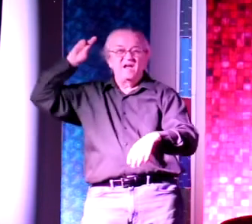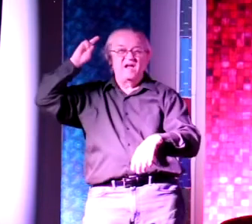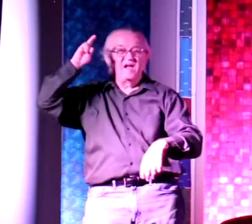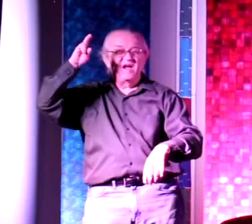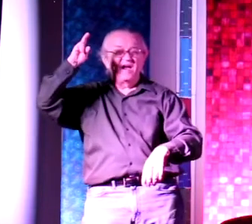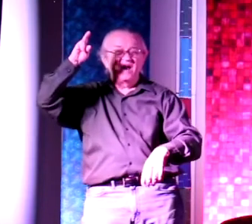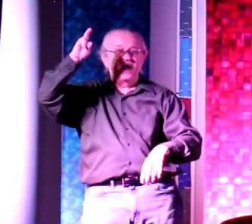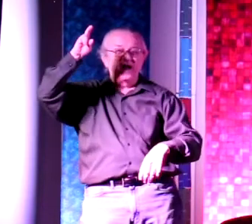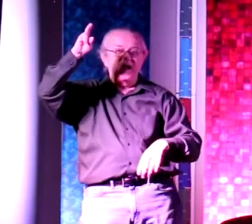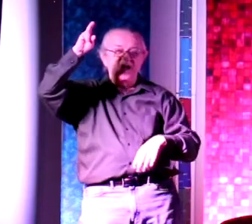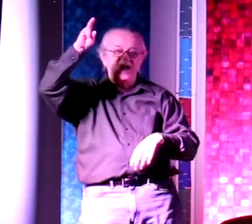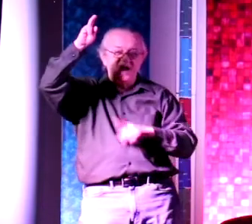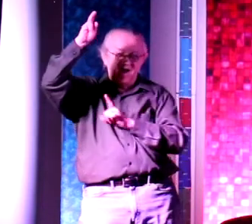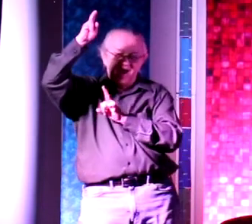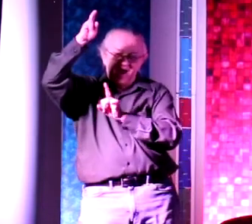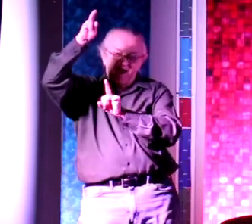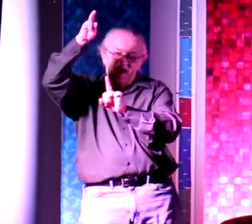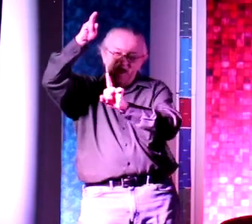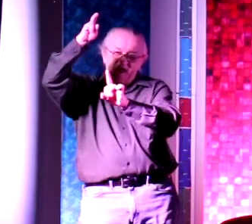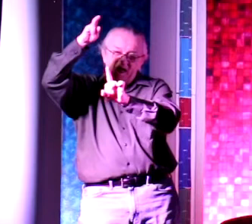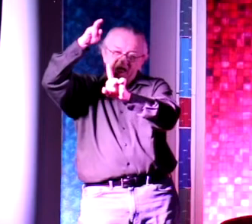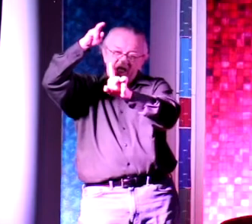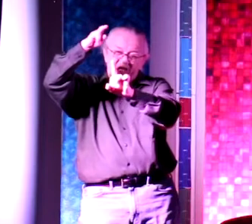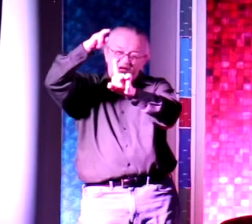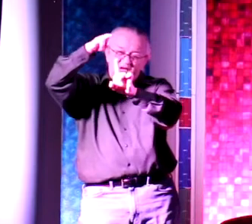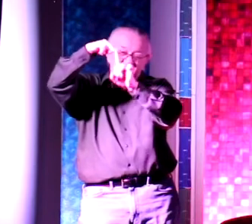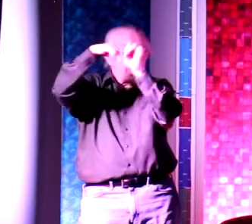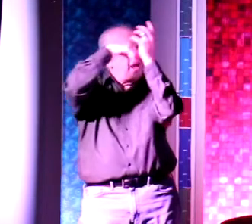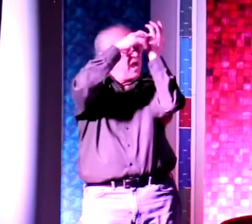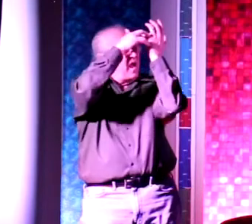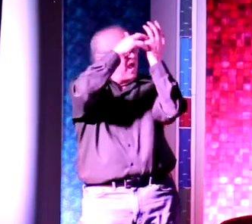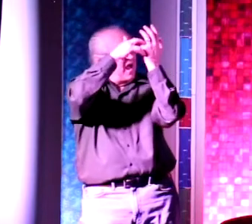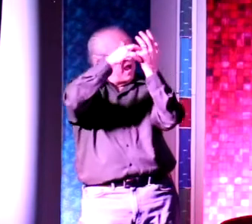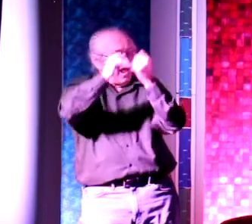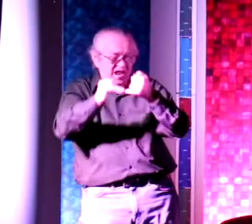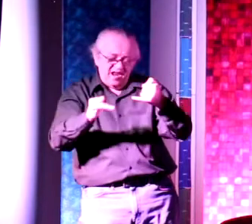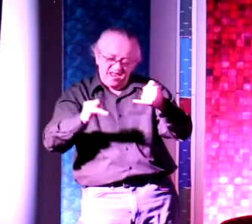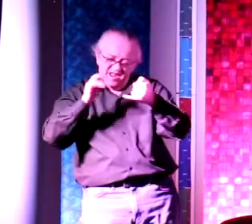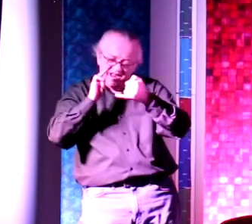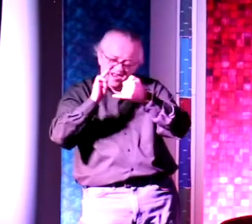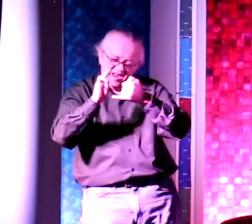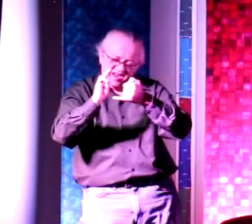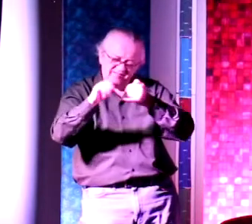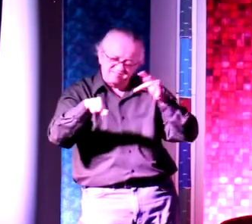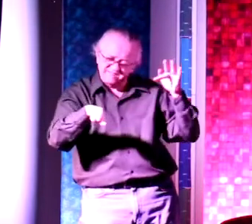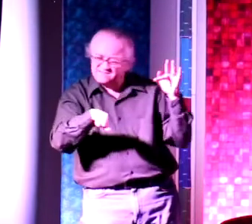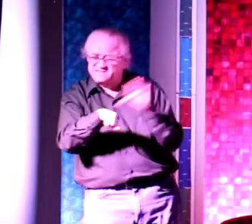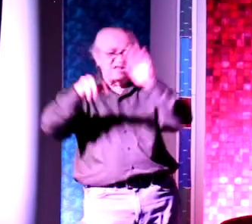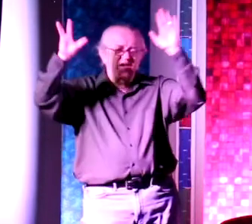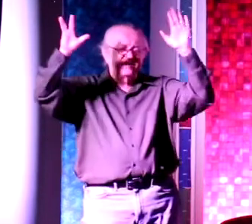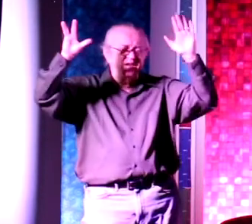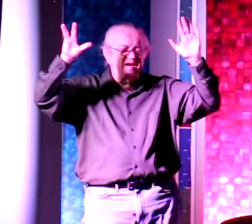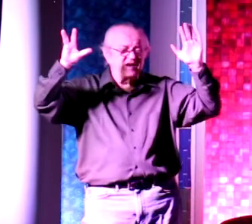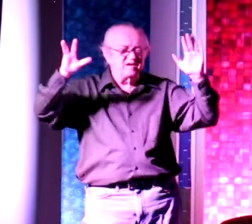a receiver that caught that ball, ran across the goal line, scored the touchdown, and won the game. At that